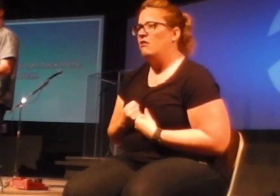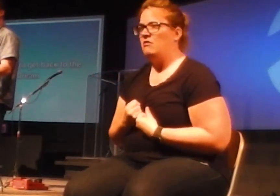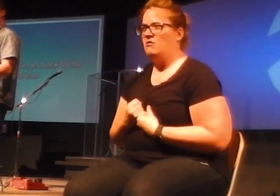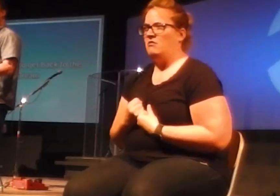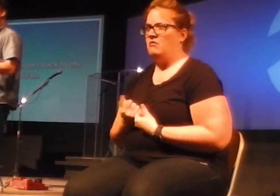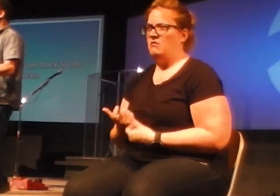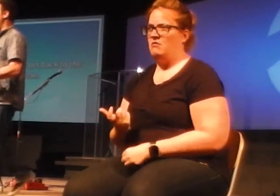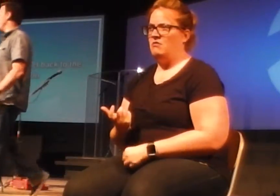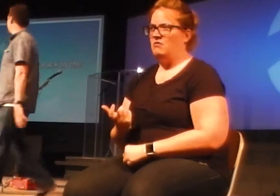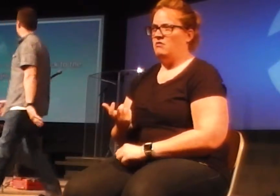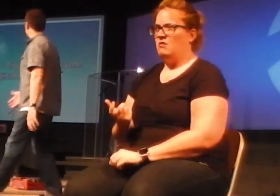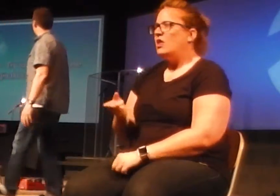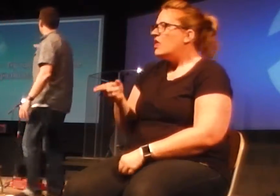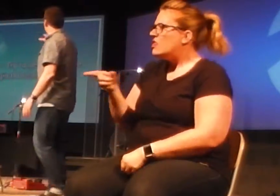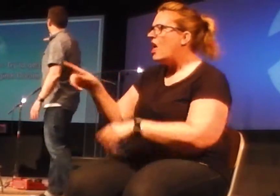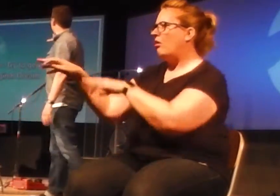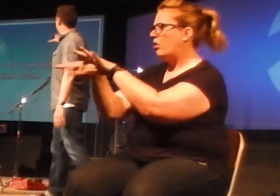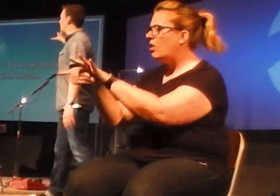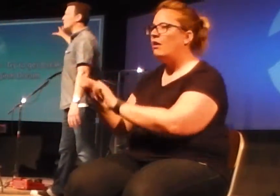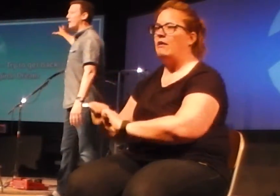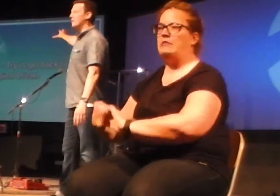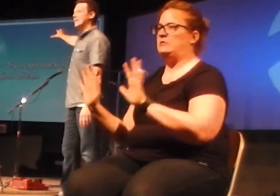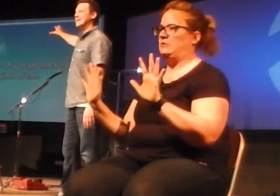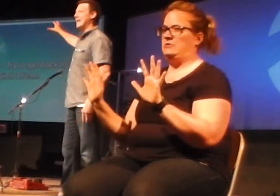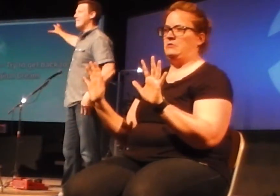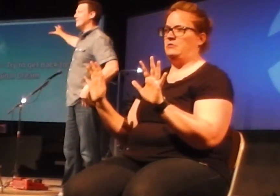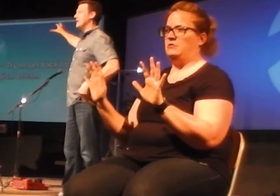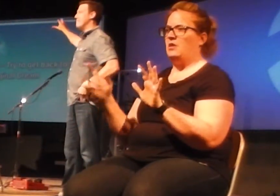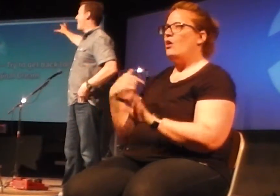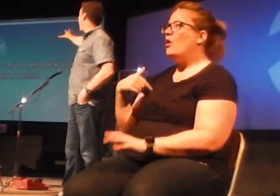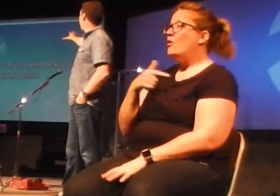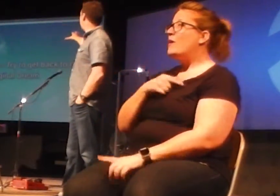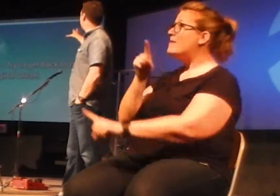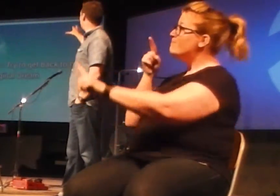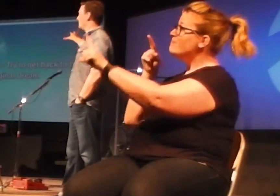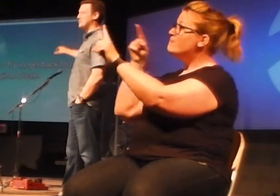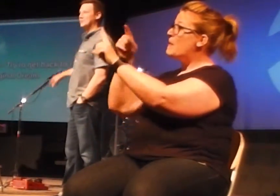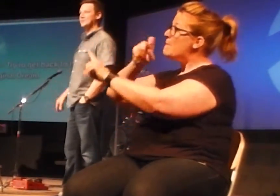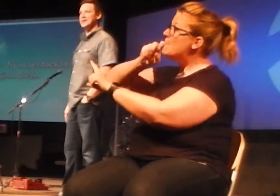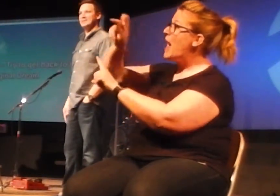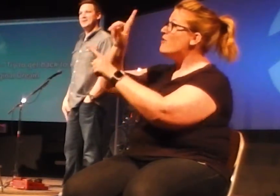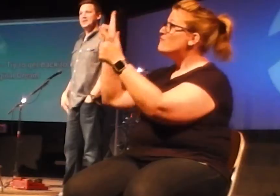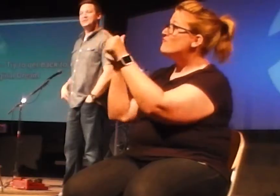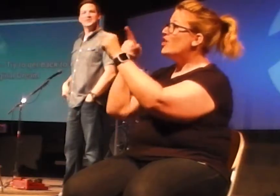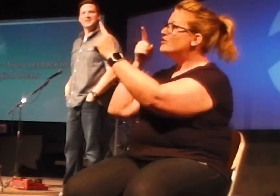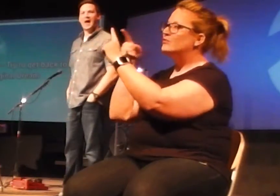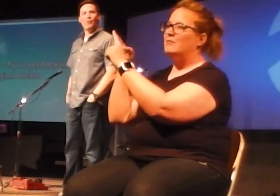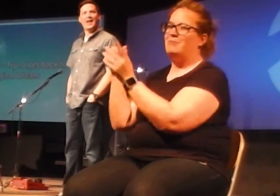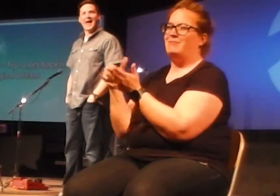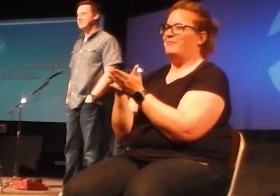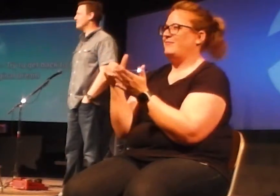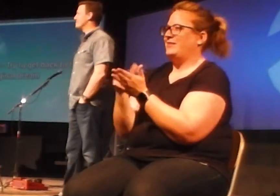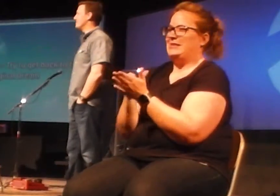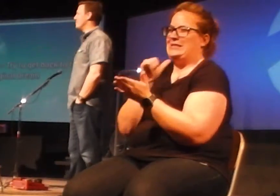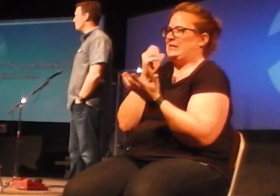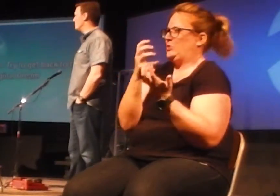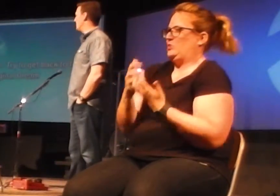And this is how it is, isn't it? We very, very rarely can ever get back to an original dream. It's just not what happens usually.